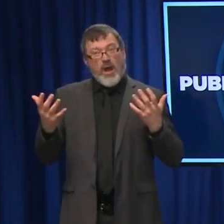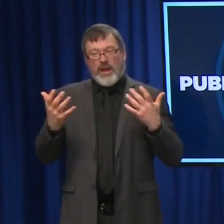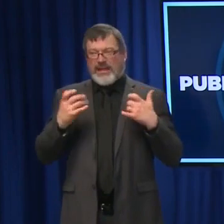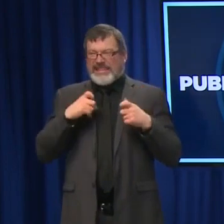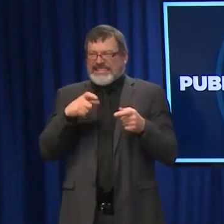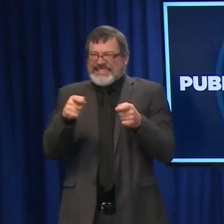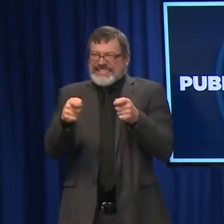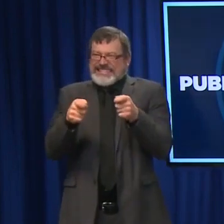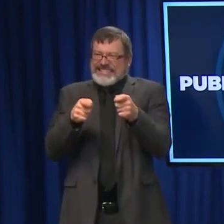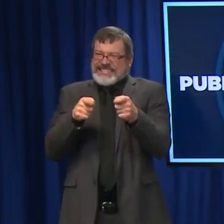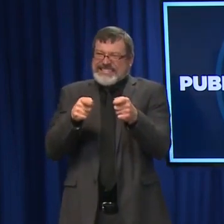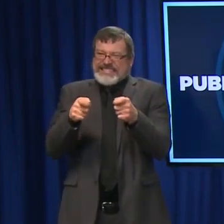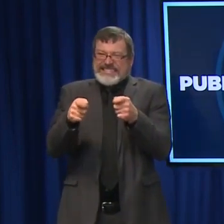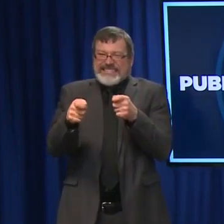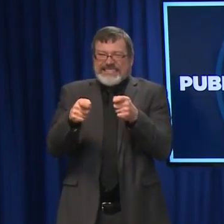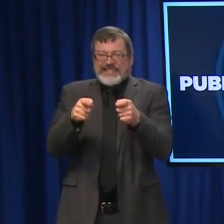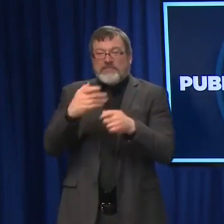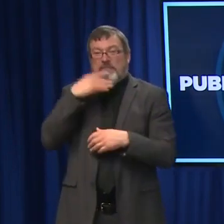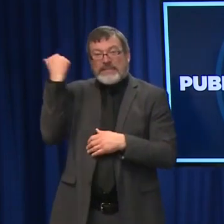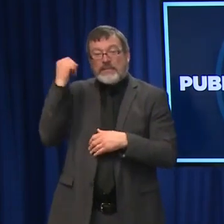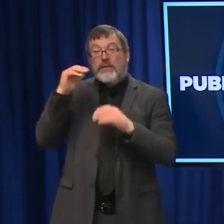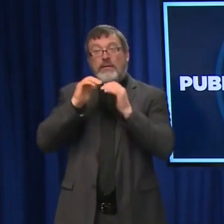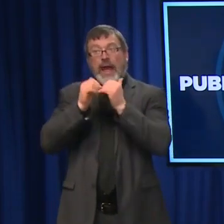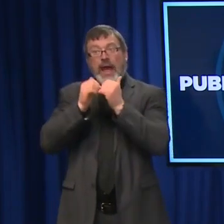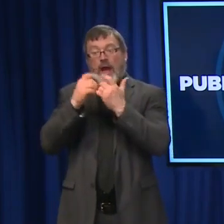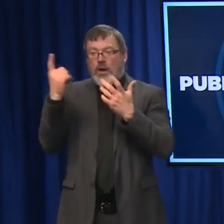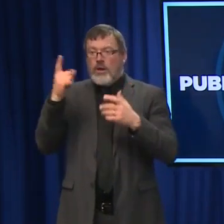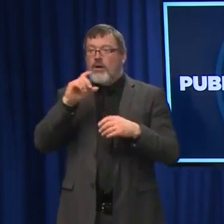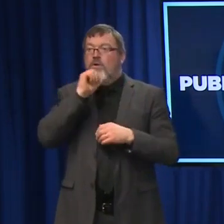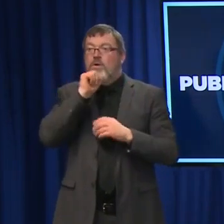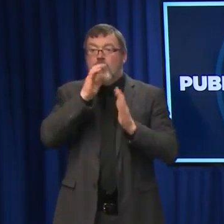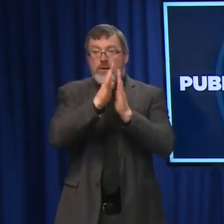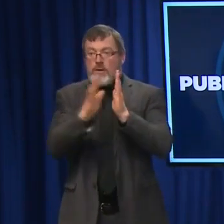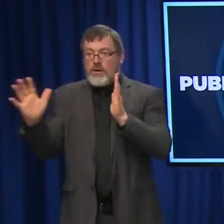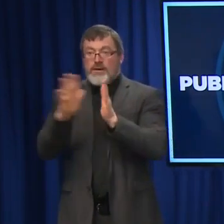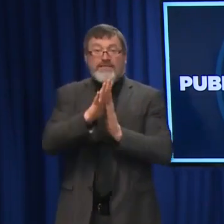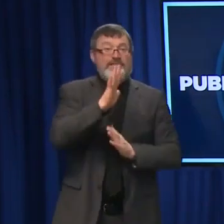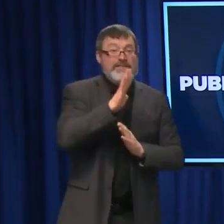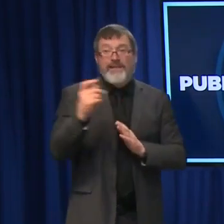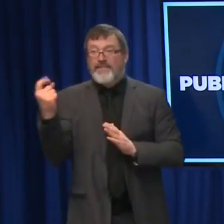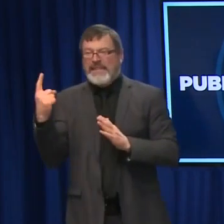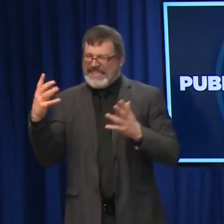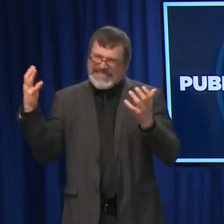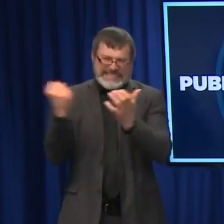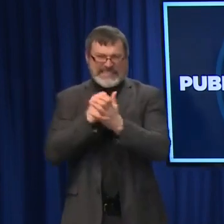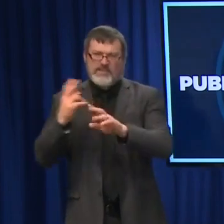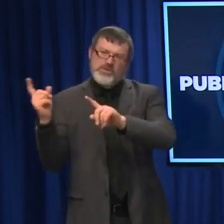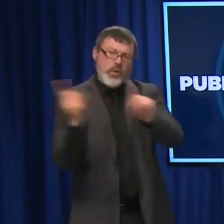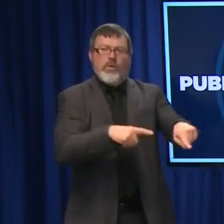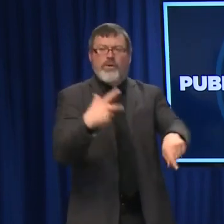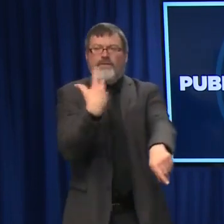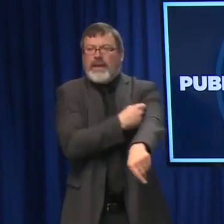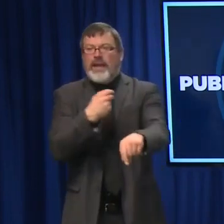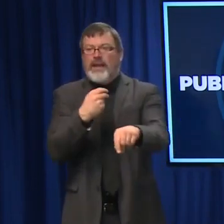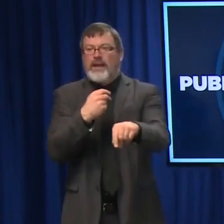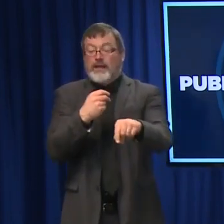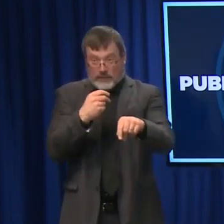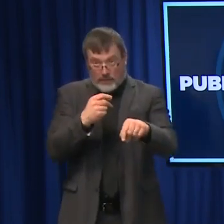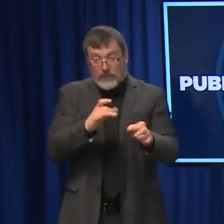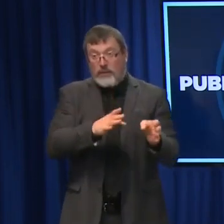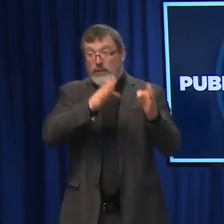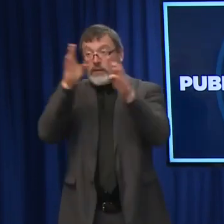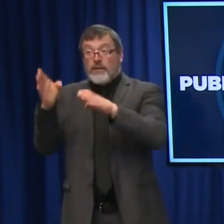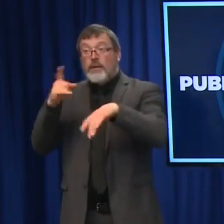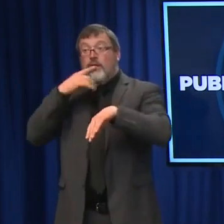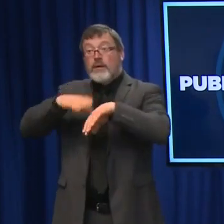vaccination, and everybody 16 years of age and older who has already completed a primary series should get a booster dose. The